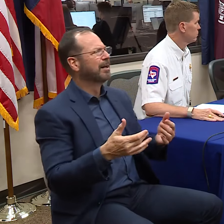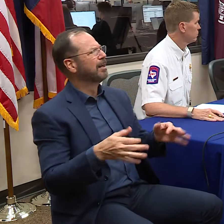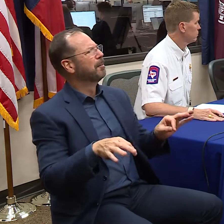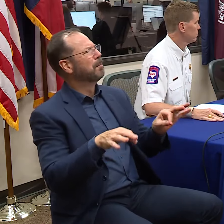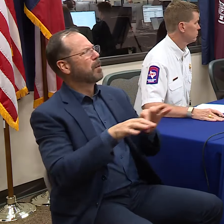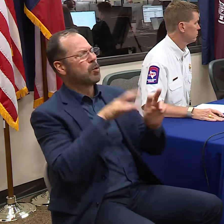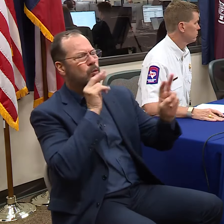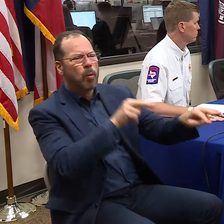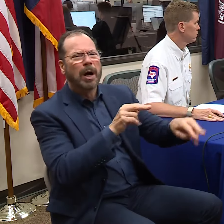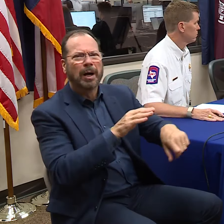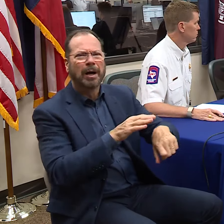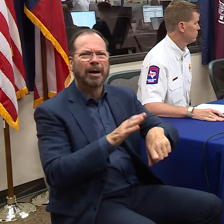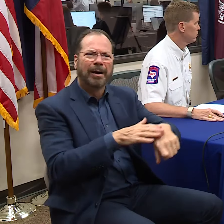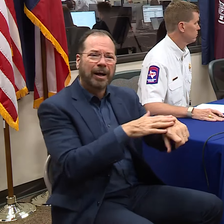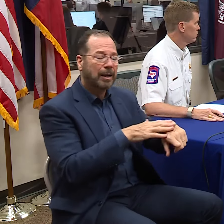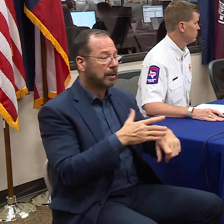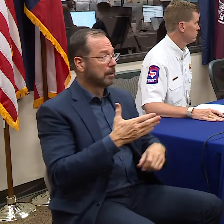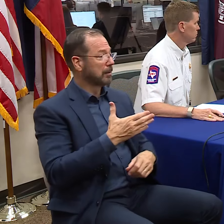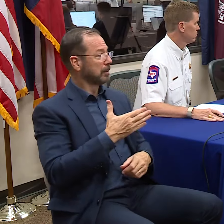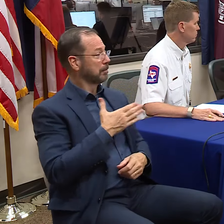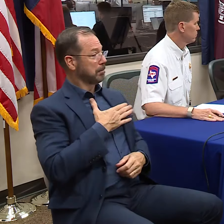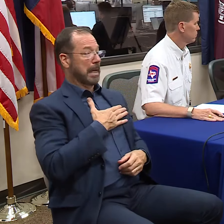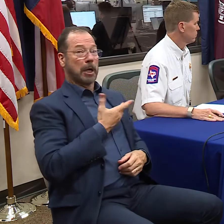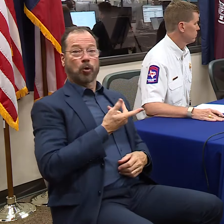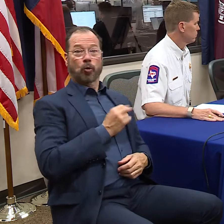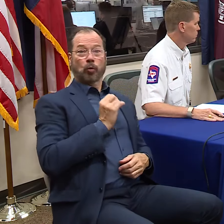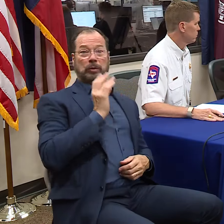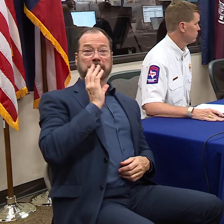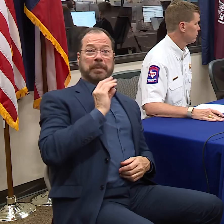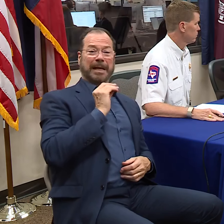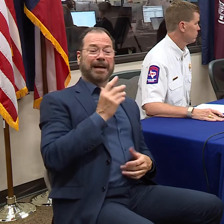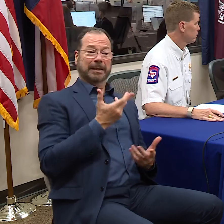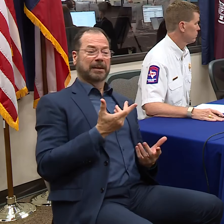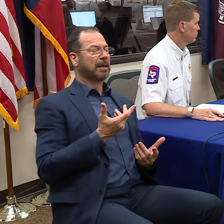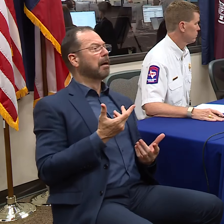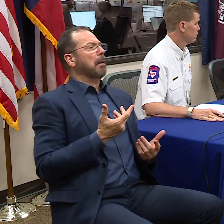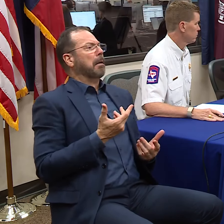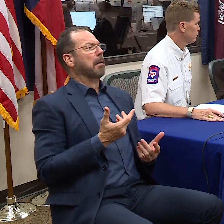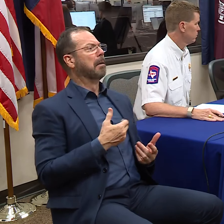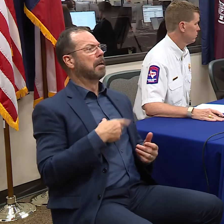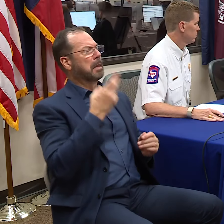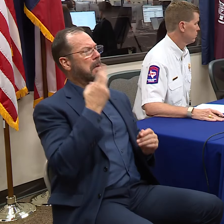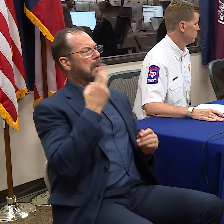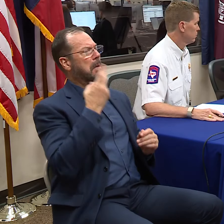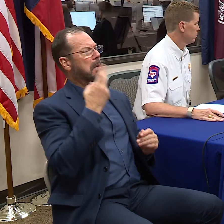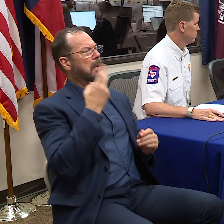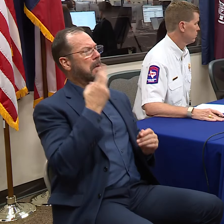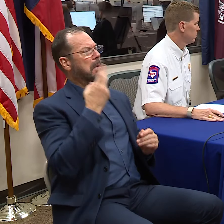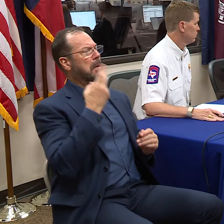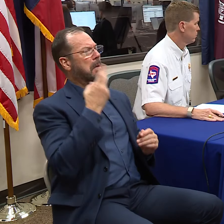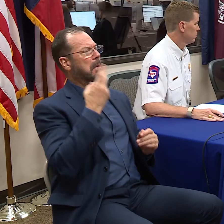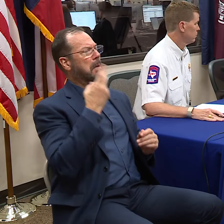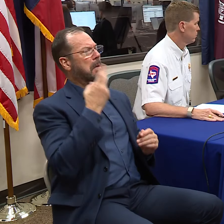I know from my own life experience, well, they always predict more, and they say more than nothing.